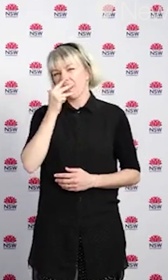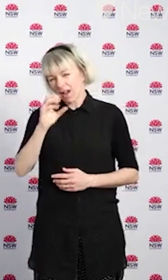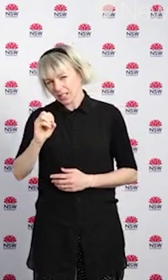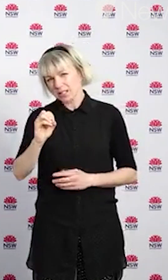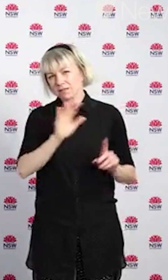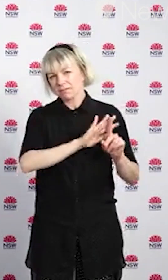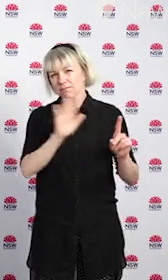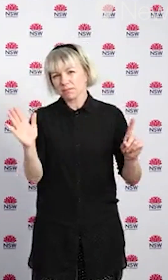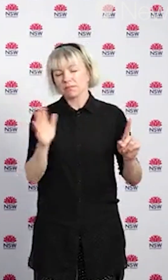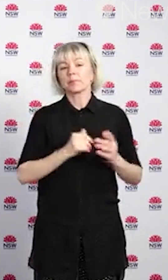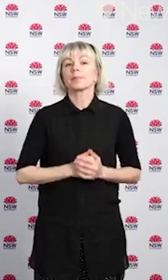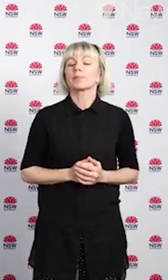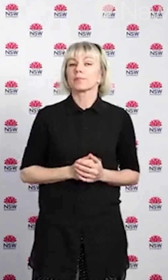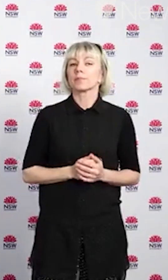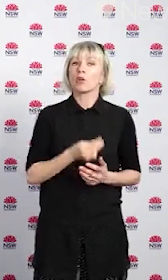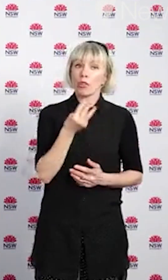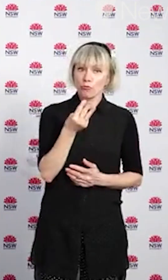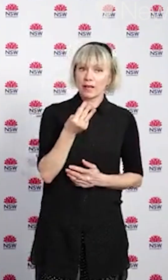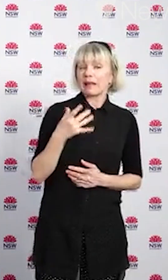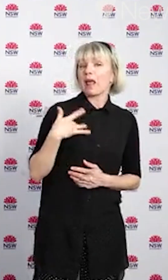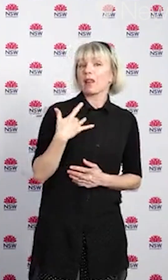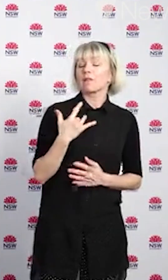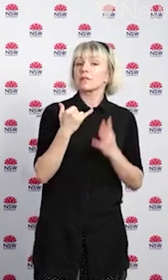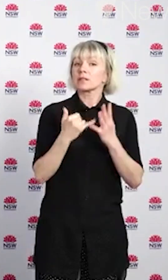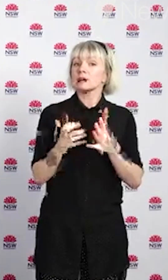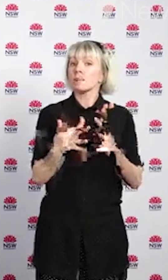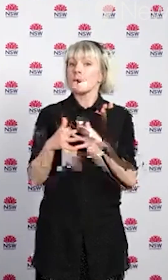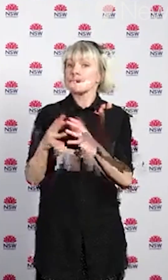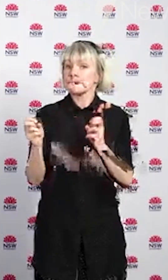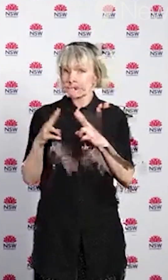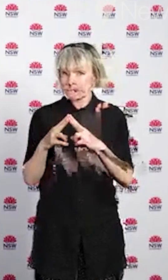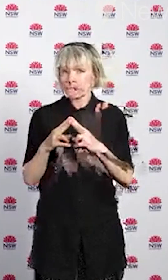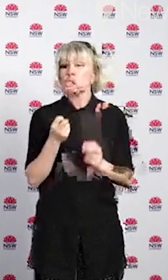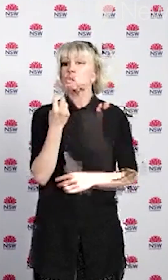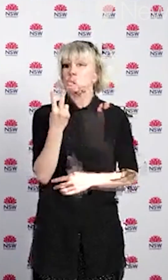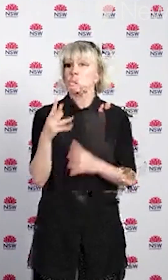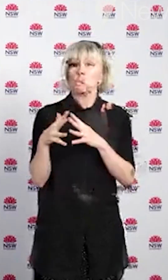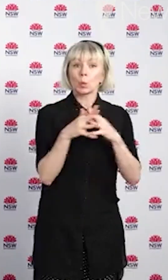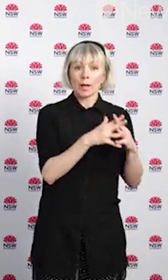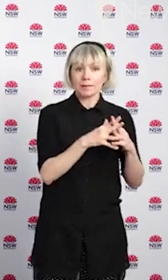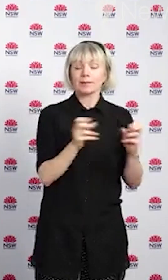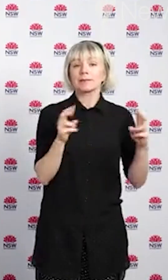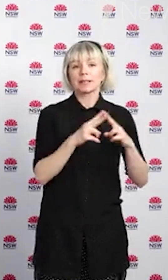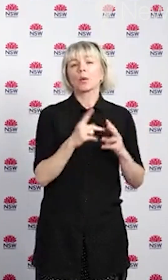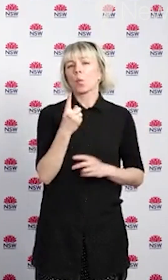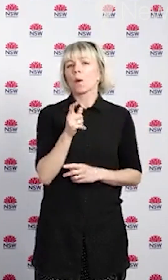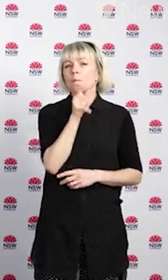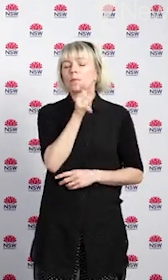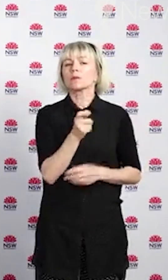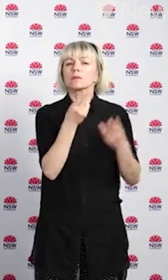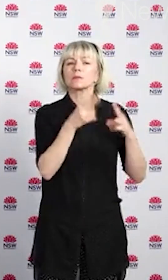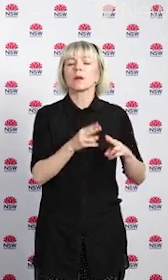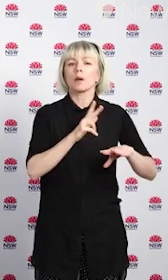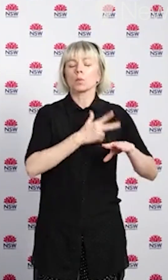Three people who die were from southwestern Sydney, two were from western Sydney and one person was from the Nepean Blue Mountains.